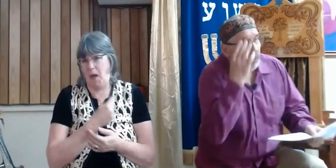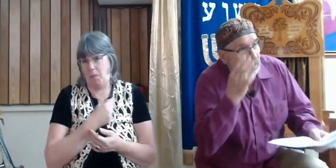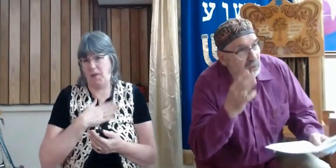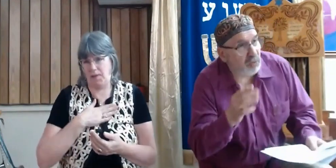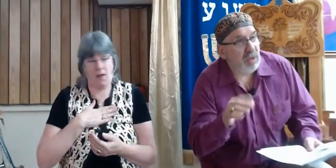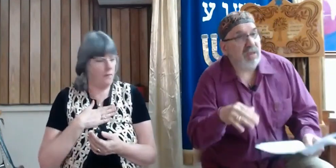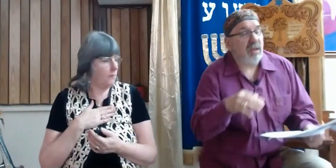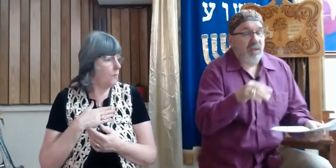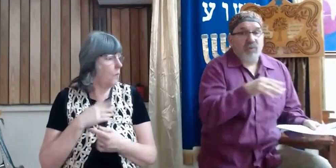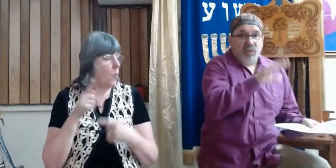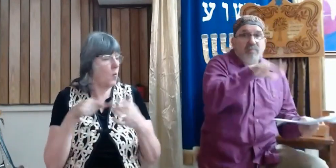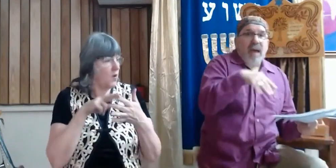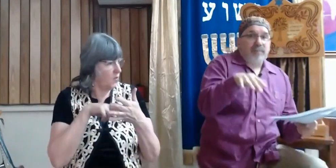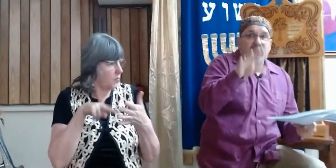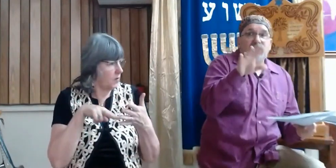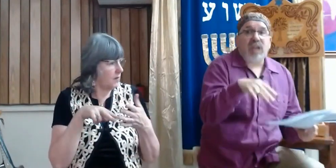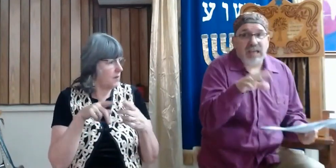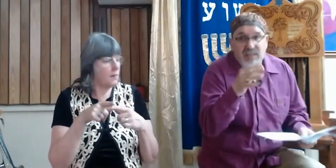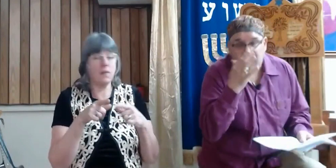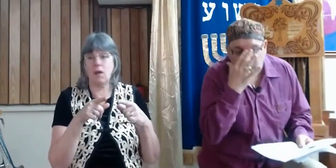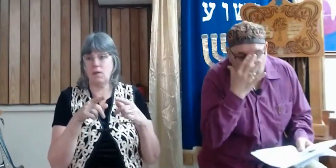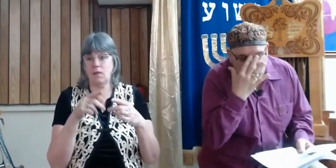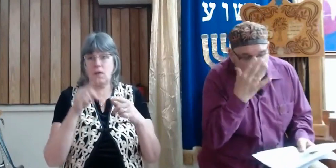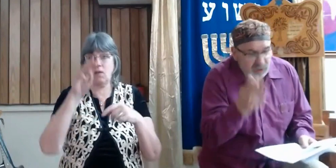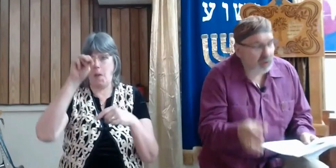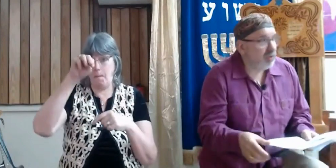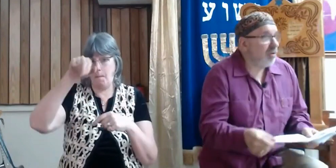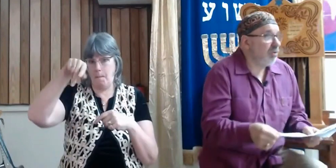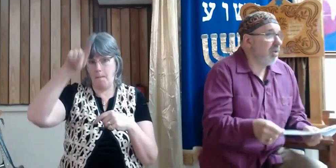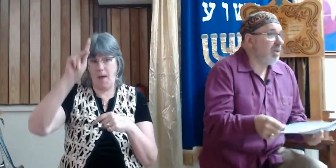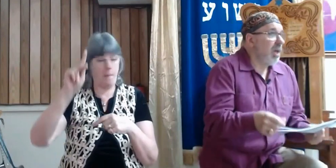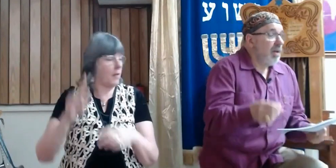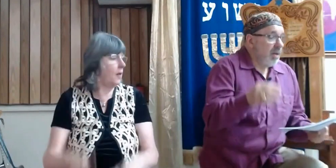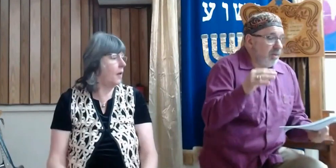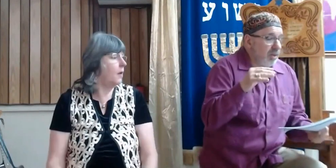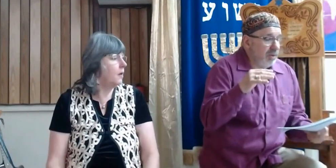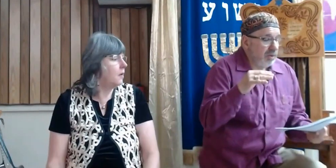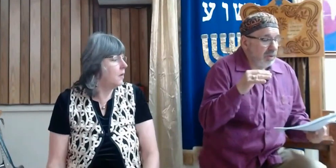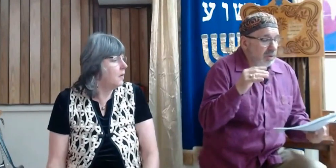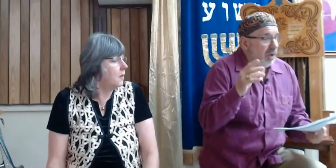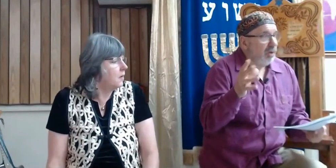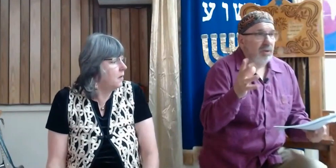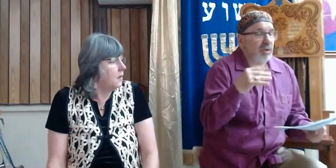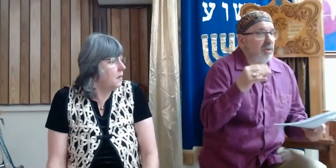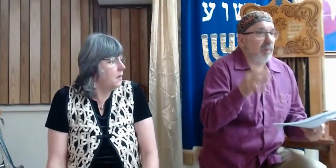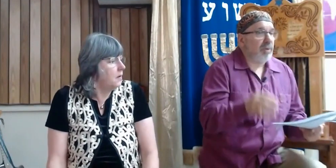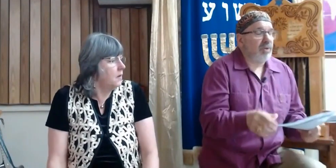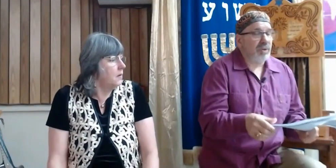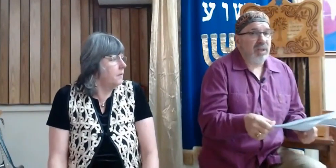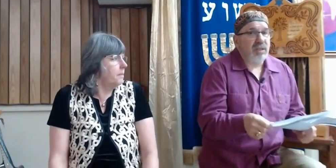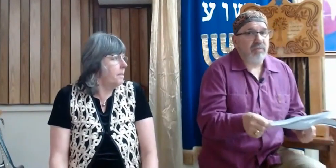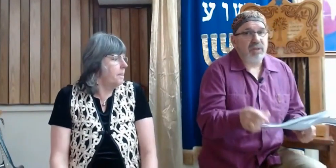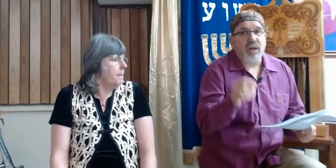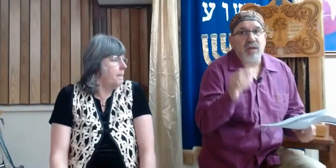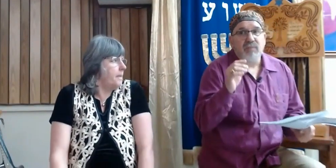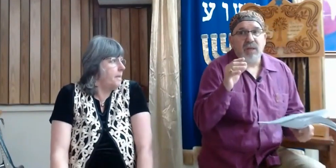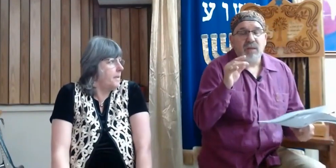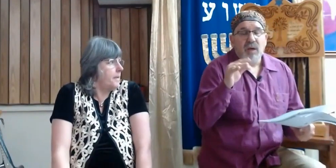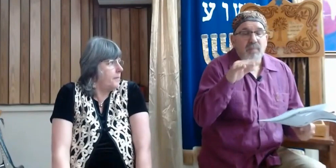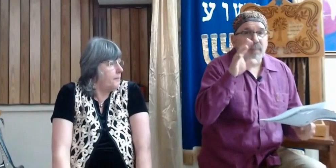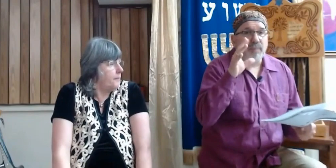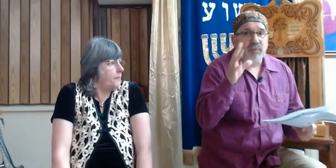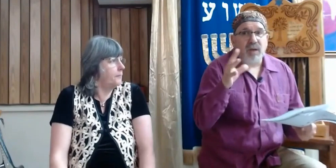you know, when you read, there was a map in the text in Joshua today. There's no, in Numbers 13, there was